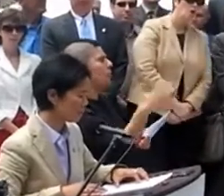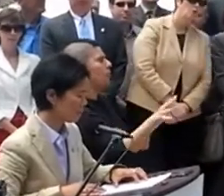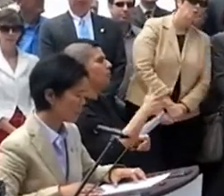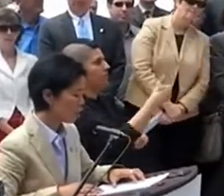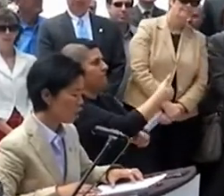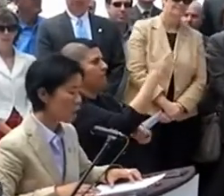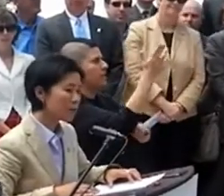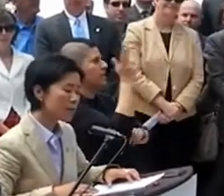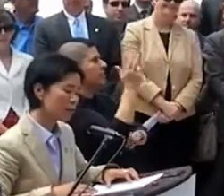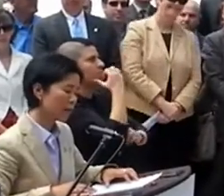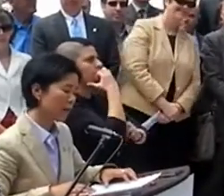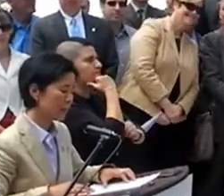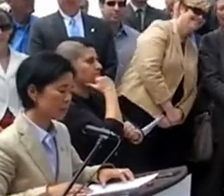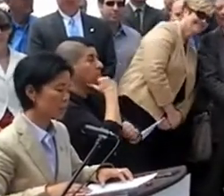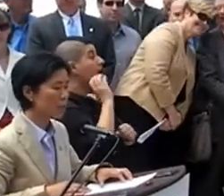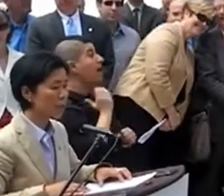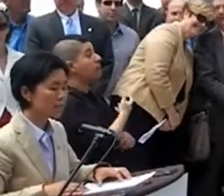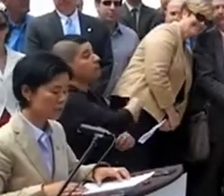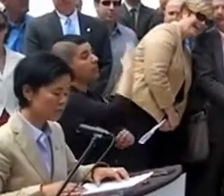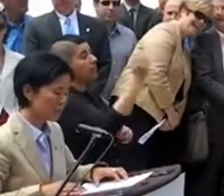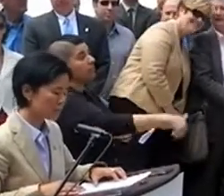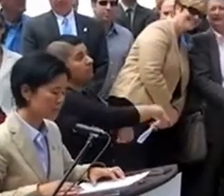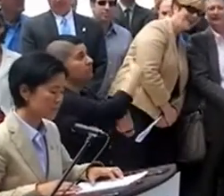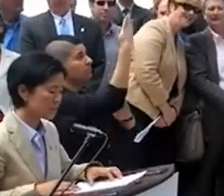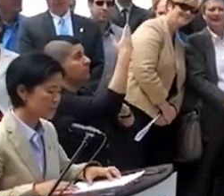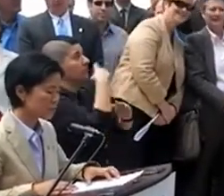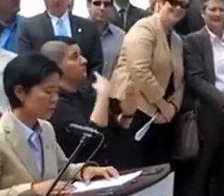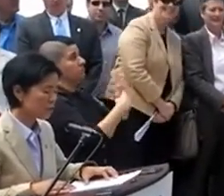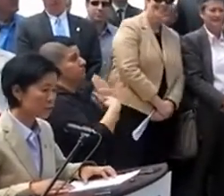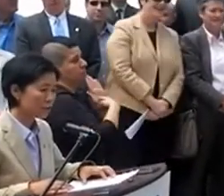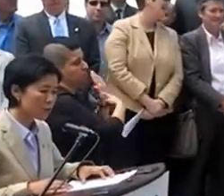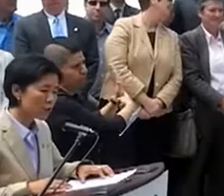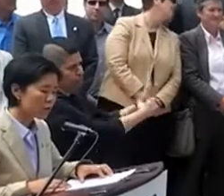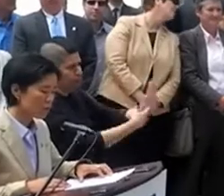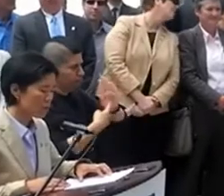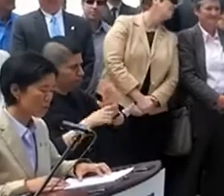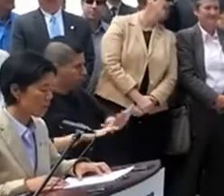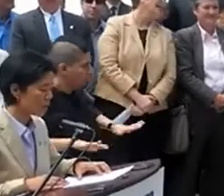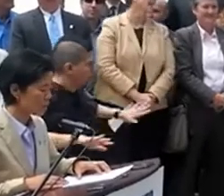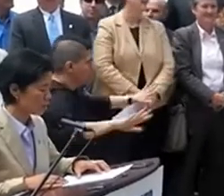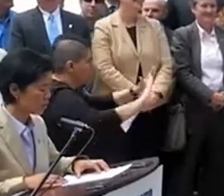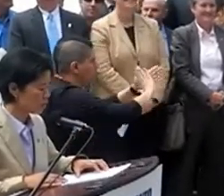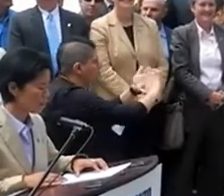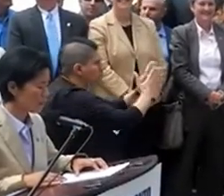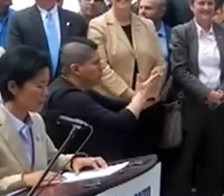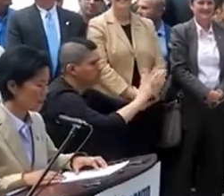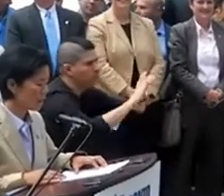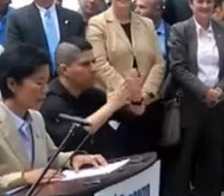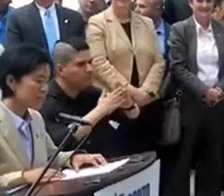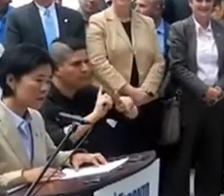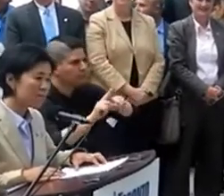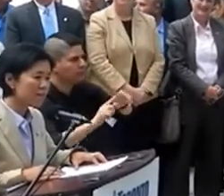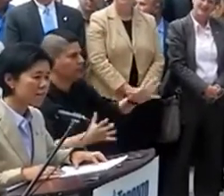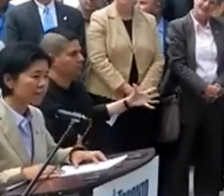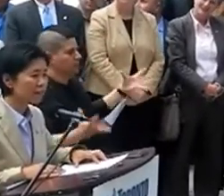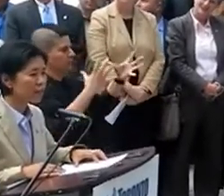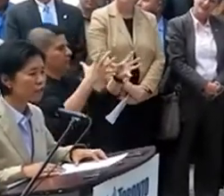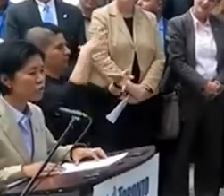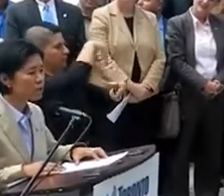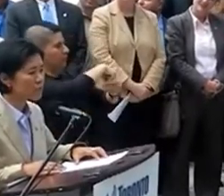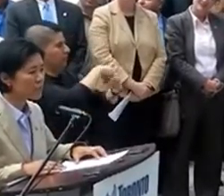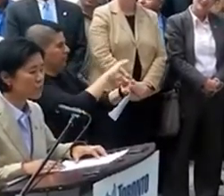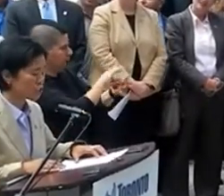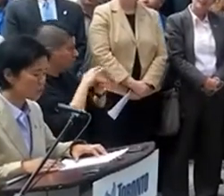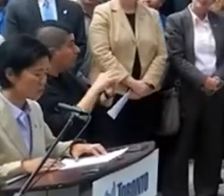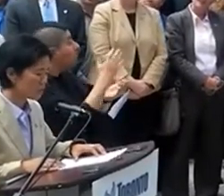flag. Our rainbow flag being raised symbolizes the communities that we belong to. And some may think that